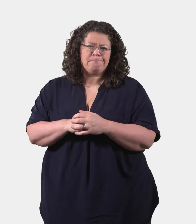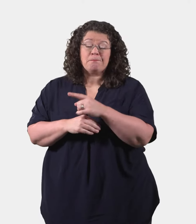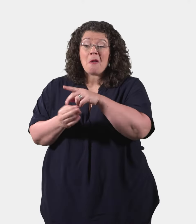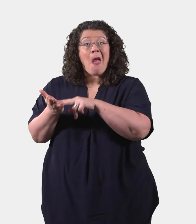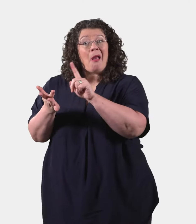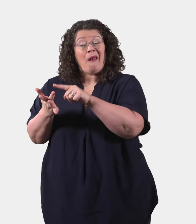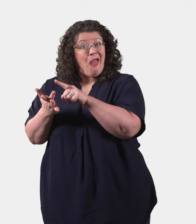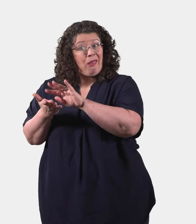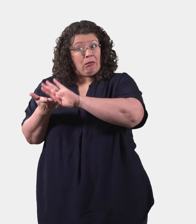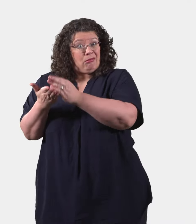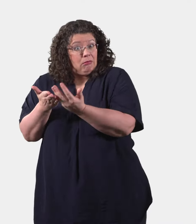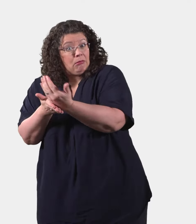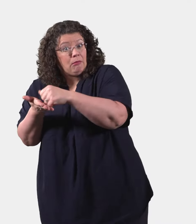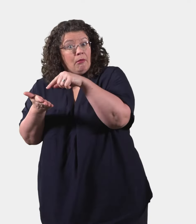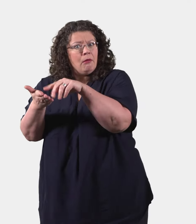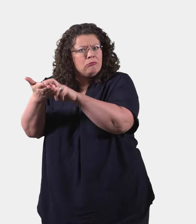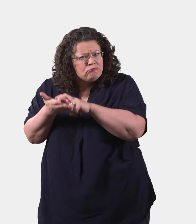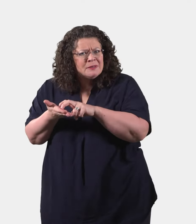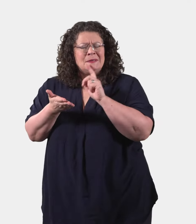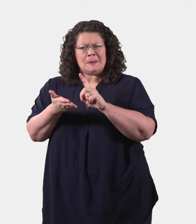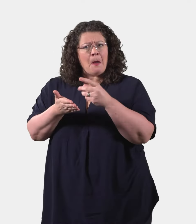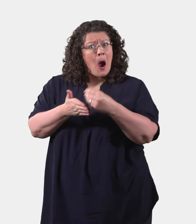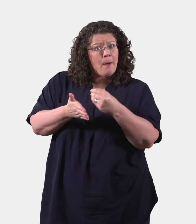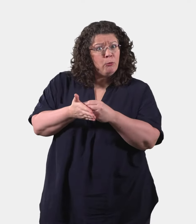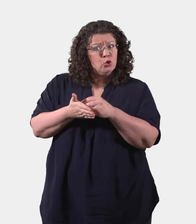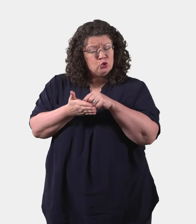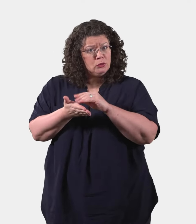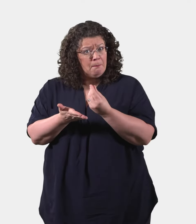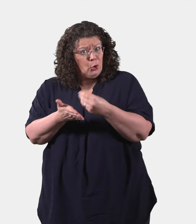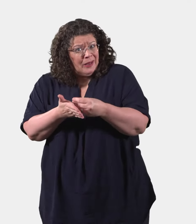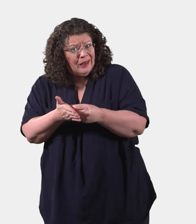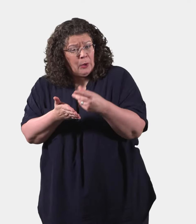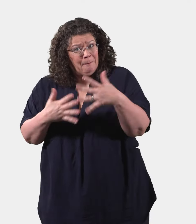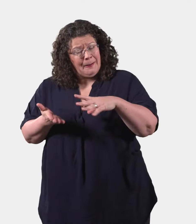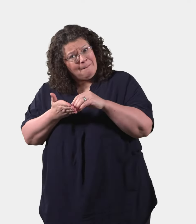Your National Insurance Record says how much money you have paid towards National Insurance.